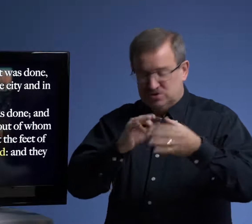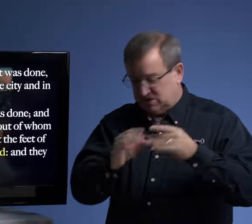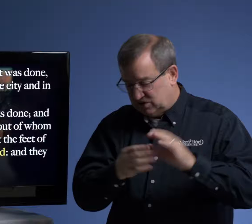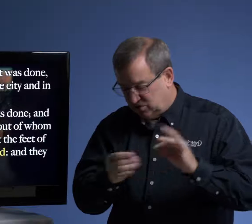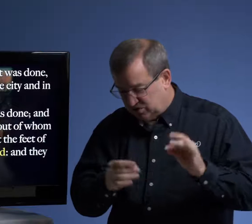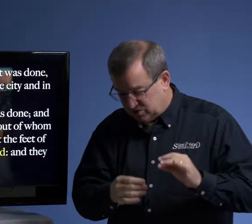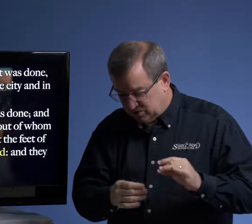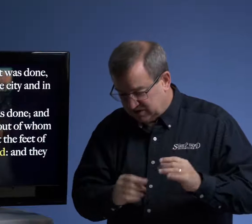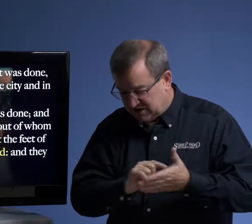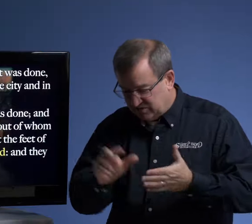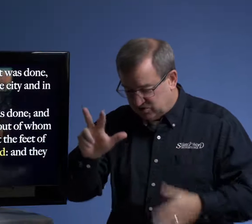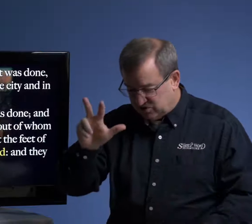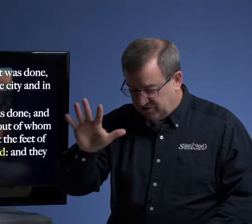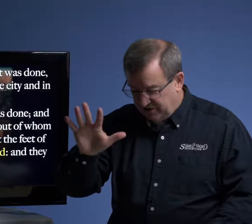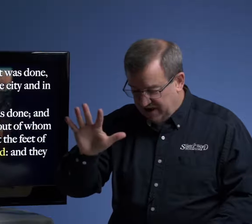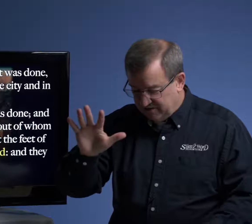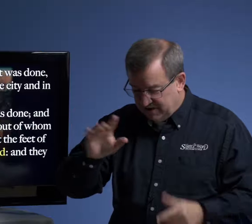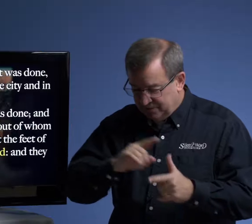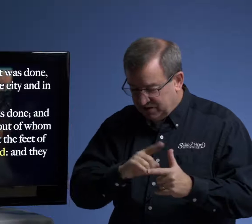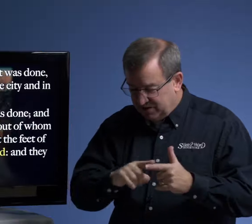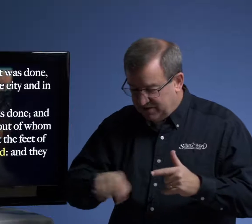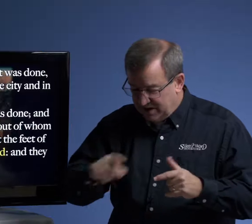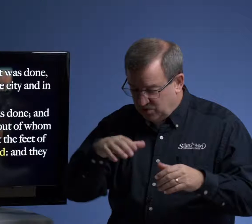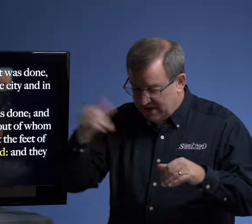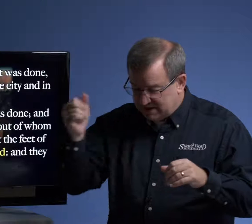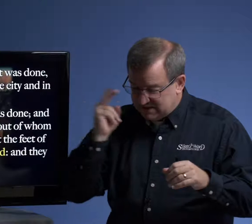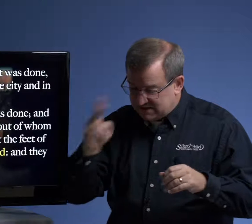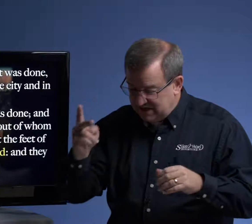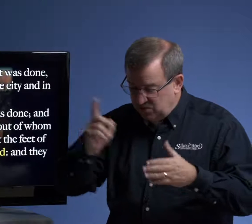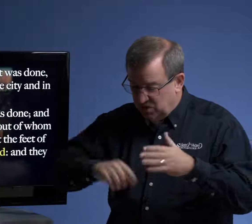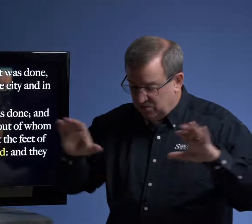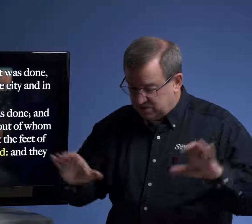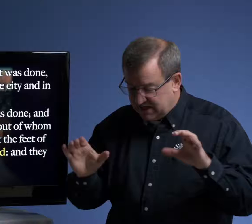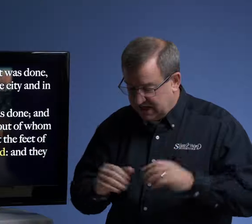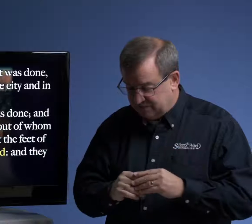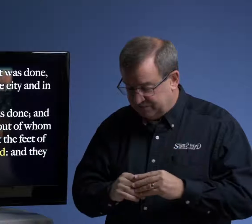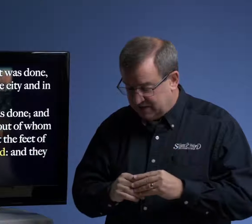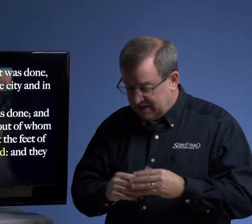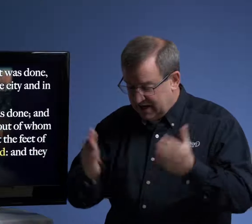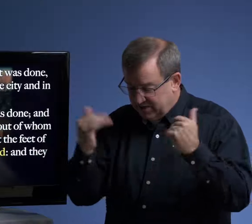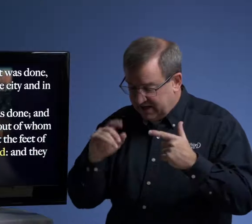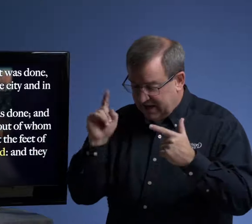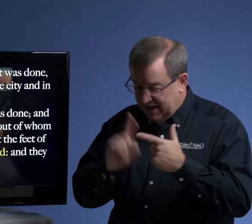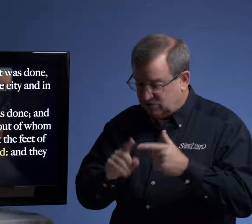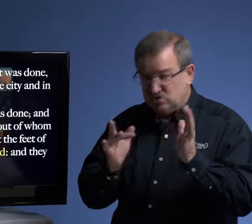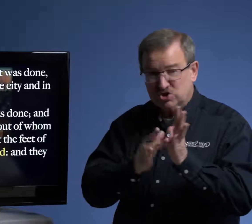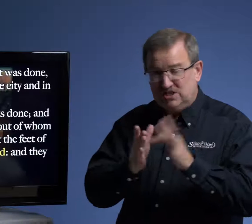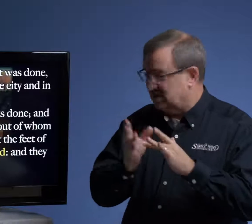the story. says in verse 35, then they went to see what was done and they came to Jesus.